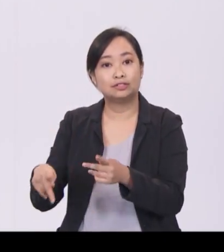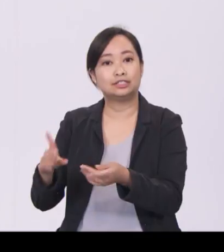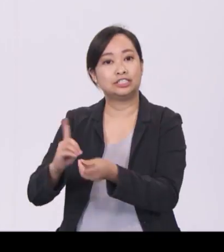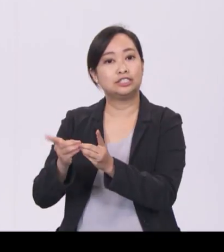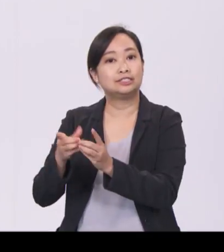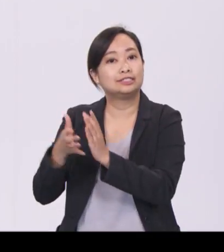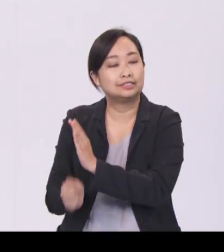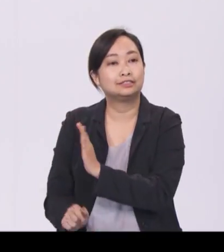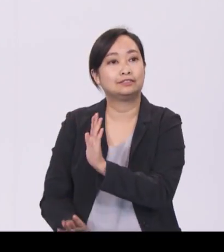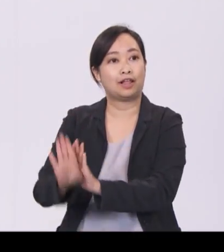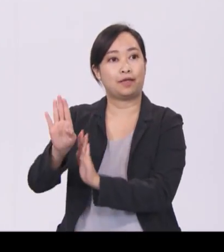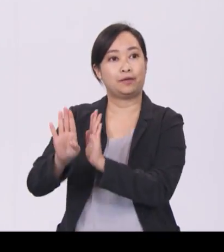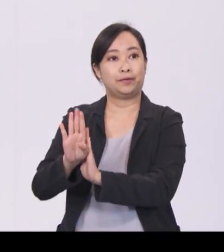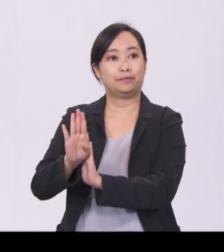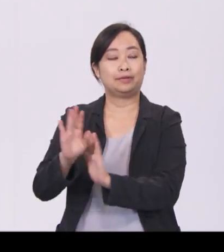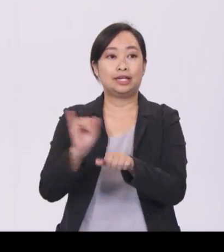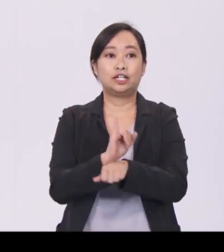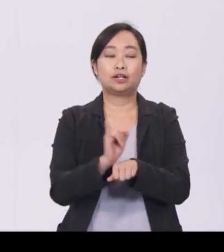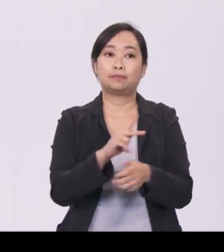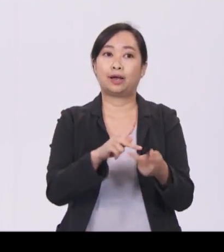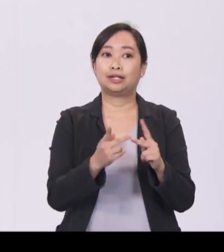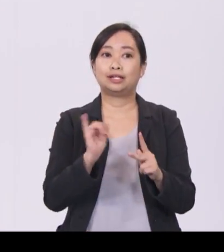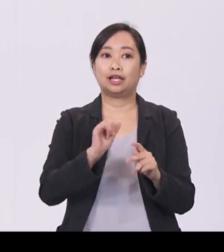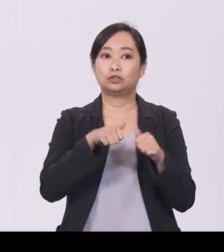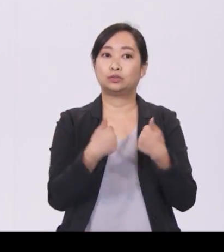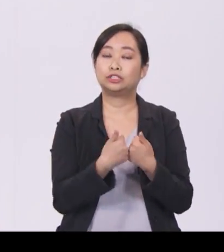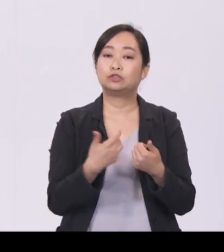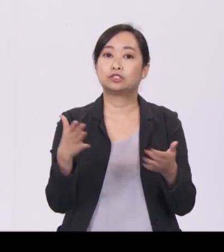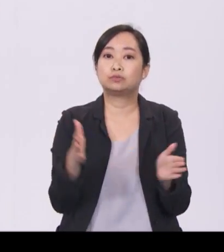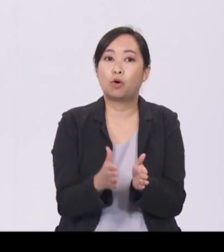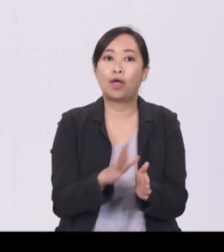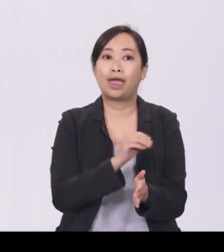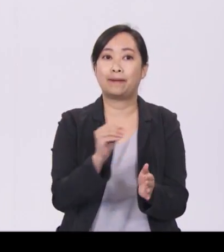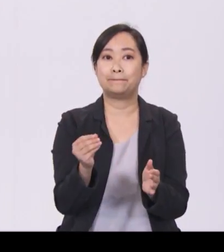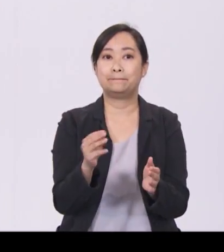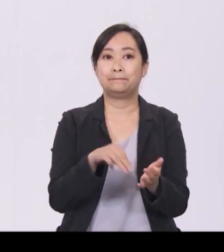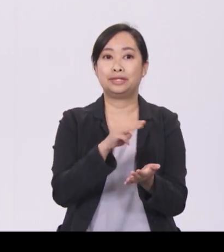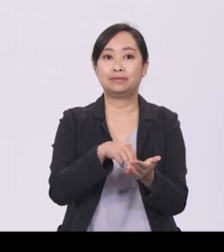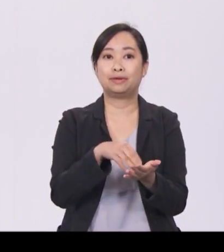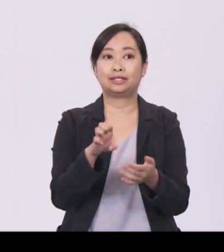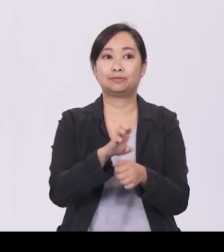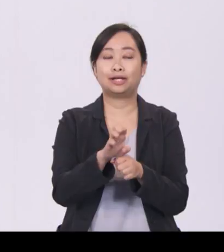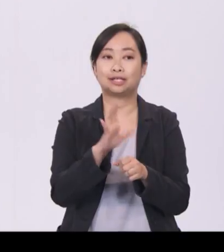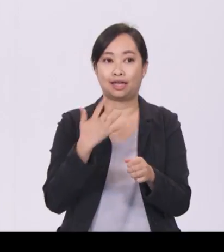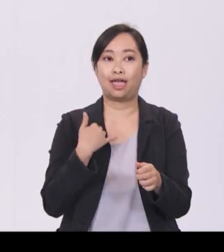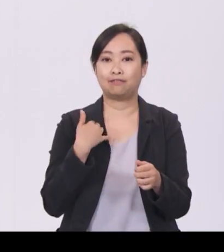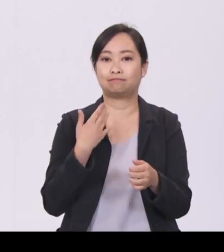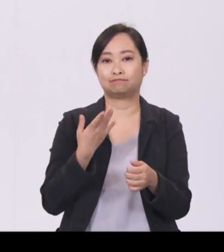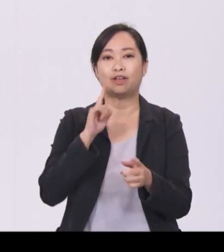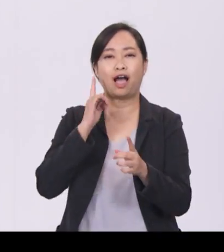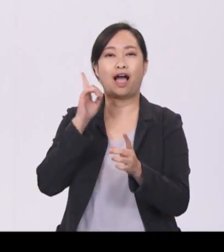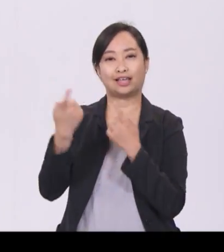Enterprises, have brought this up. Since we launched the Tech Skills Accelerator, or TESA, in 2016,